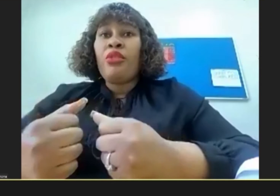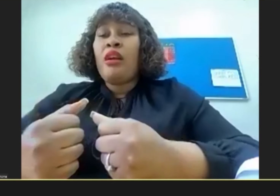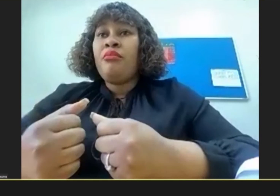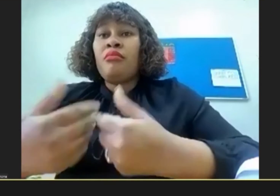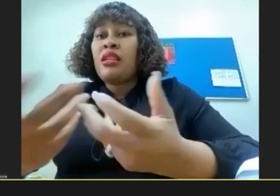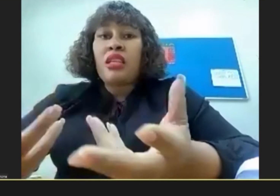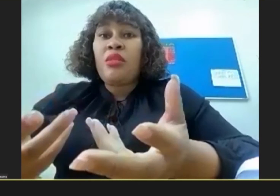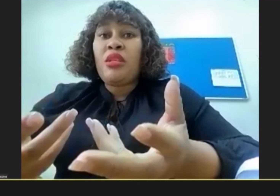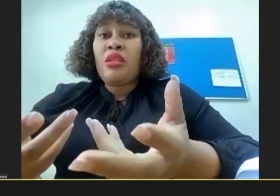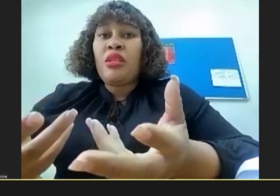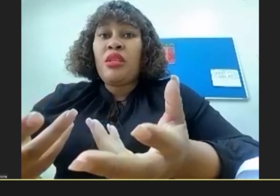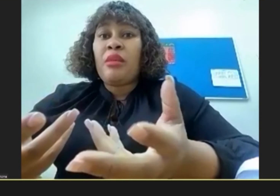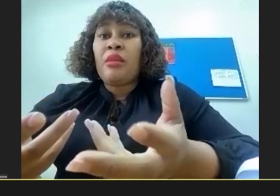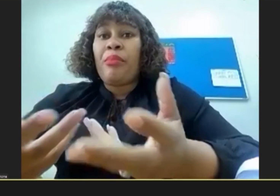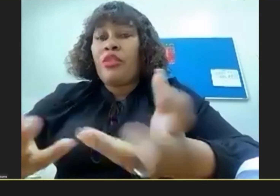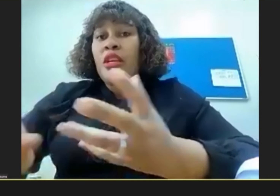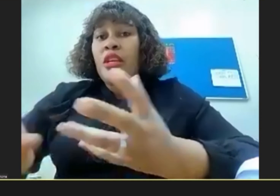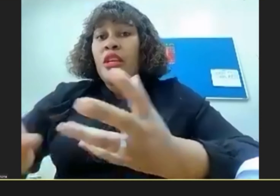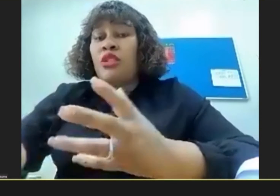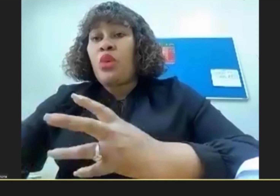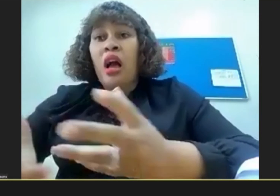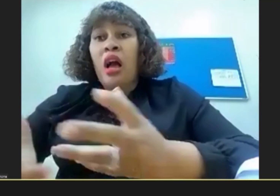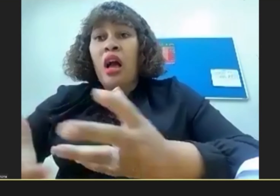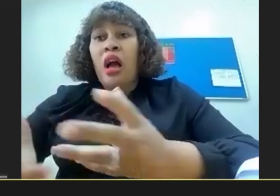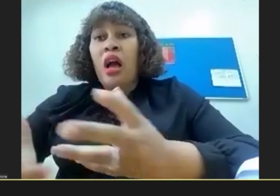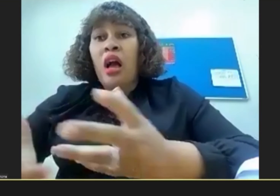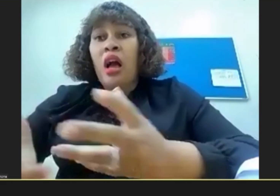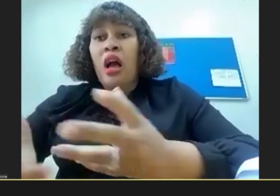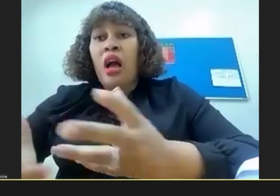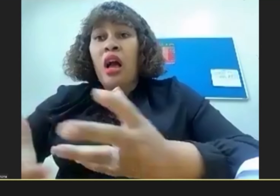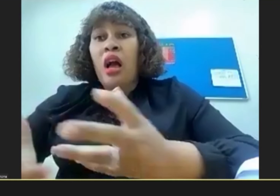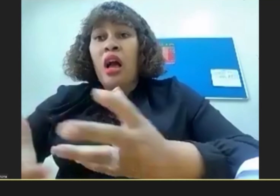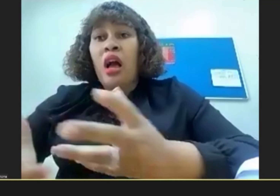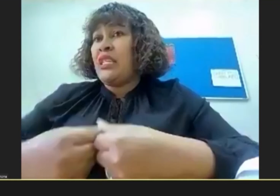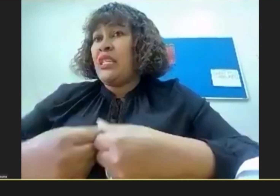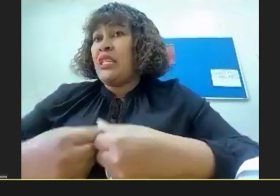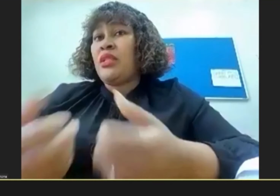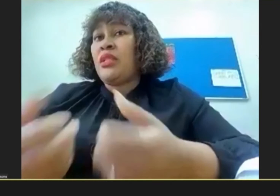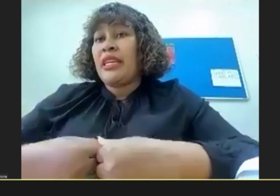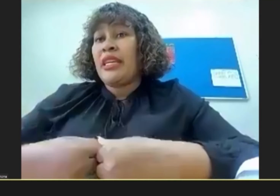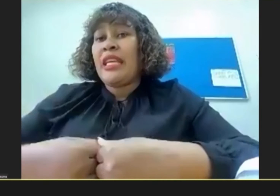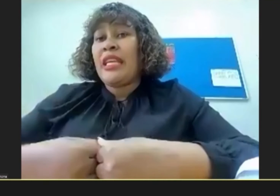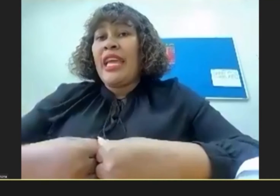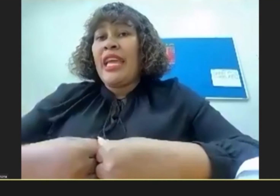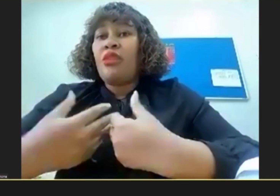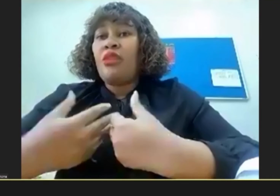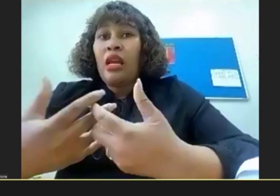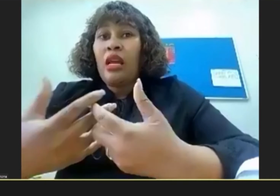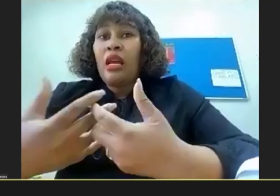Asking me the background As to how I know sign language I explained And then I was hired And then when I was in